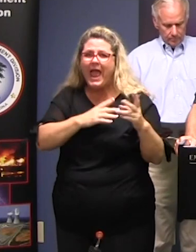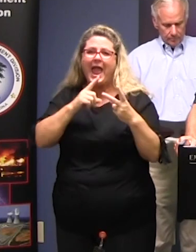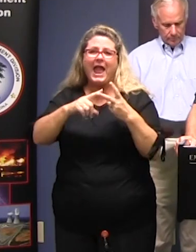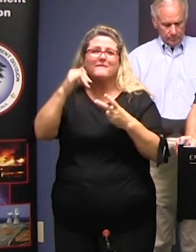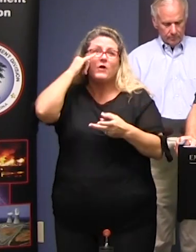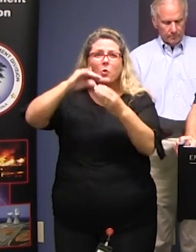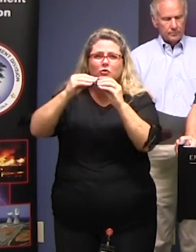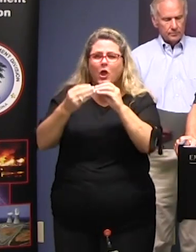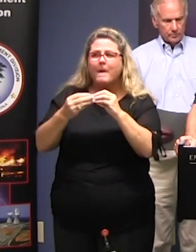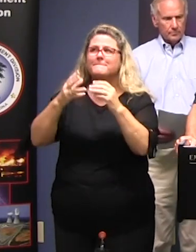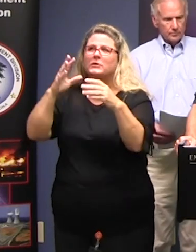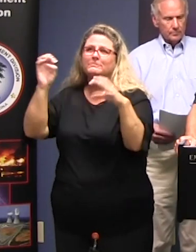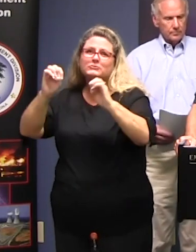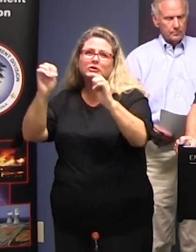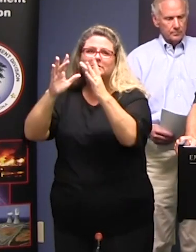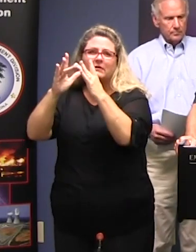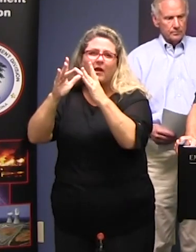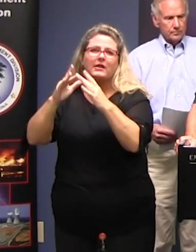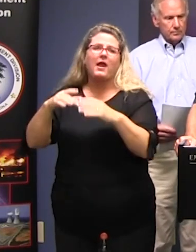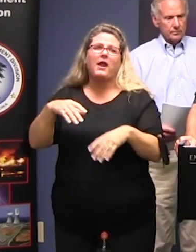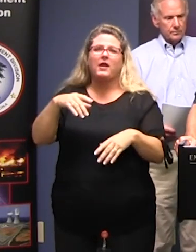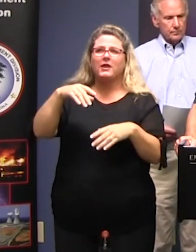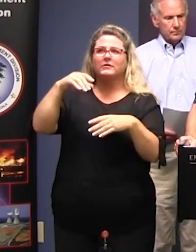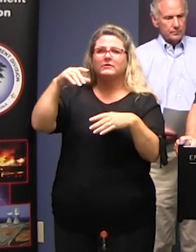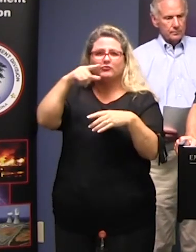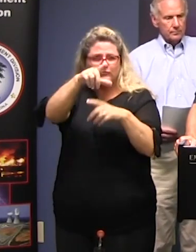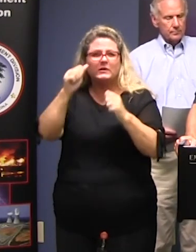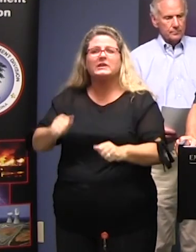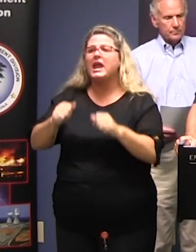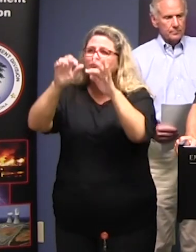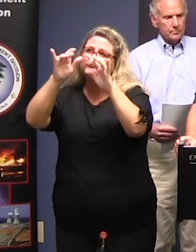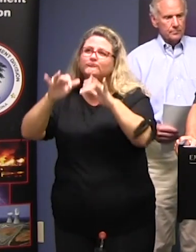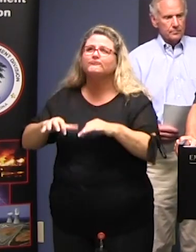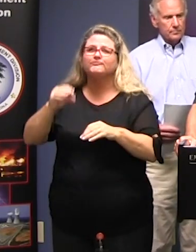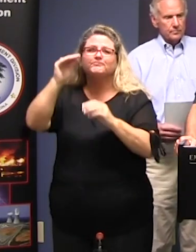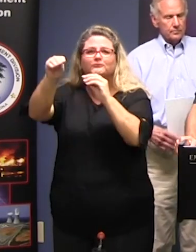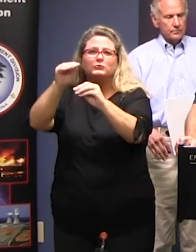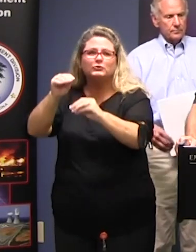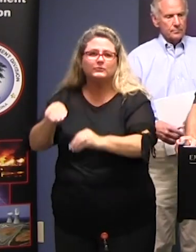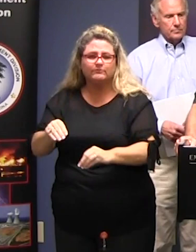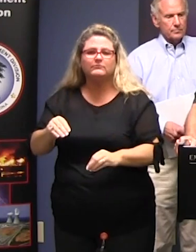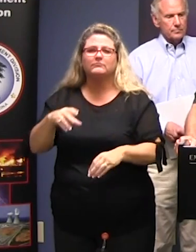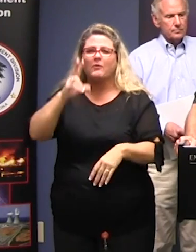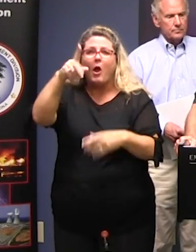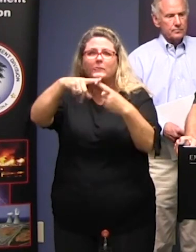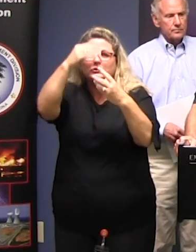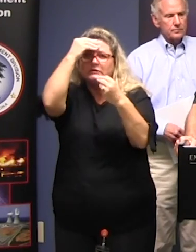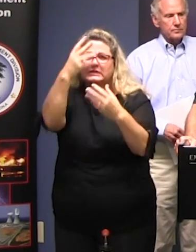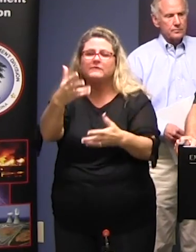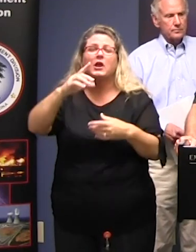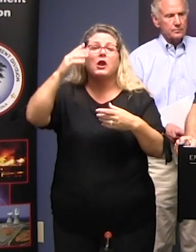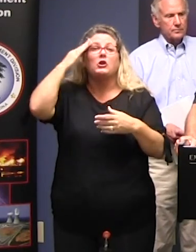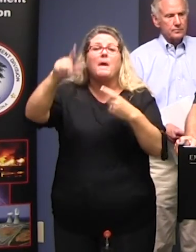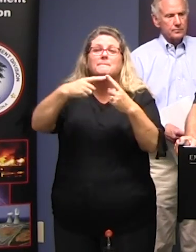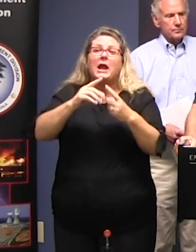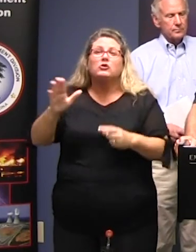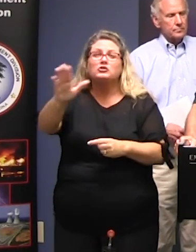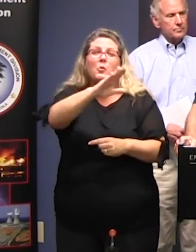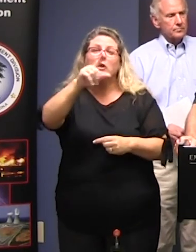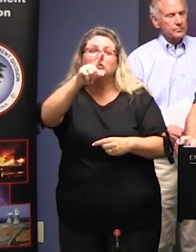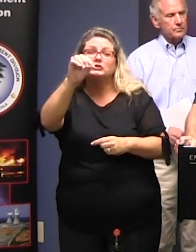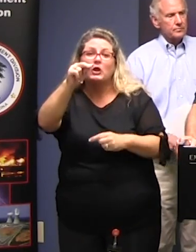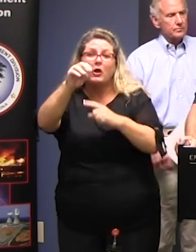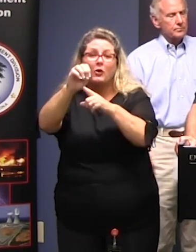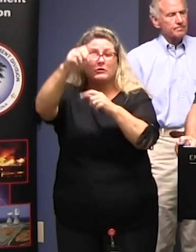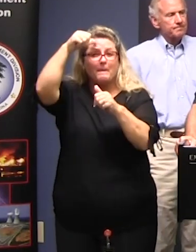key phone numbers your key contacts It'll have up-to-date information on know your zone If you're an